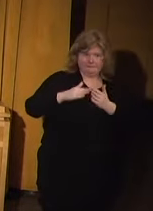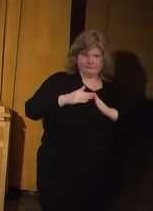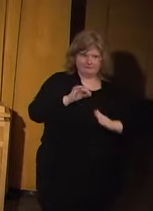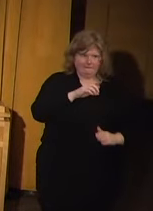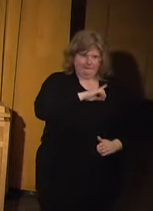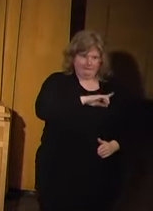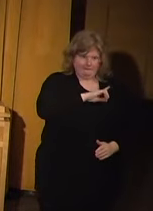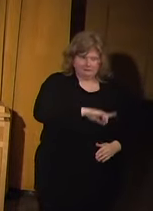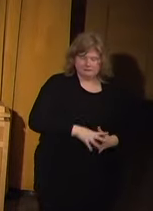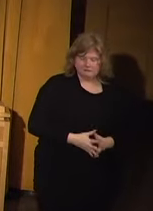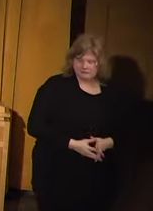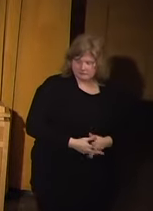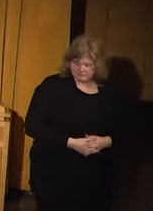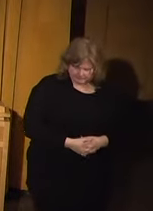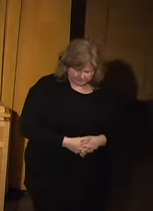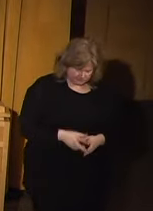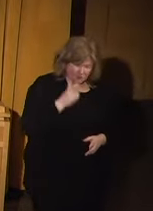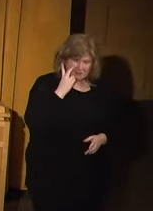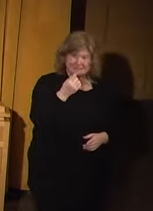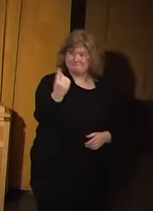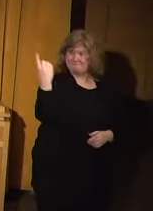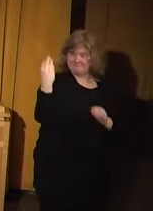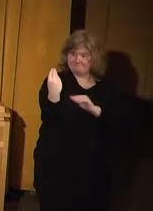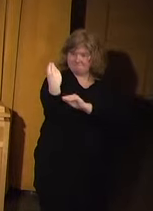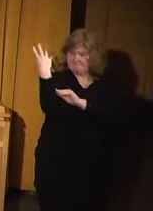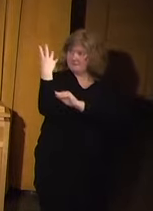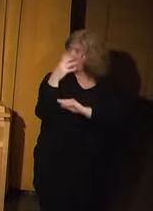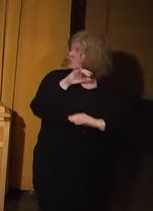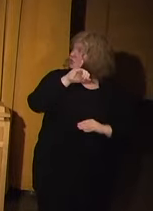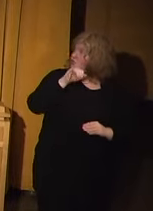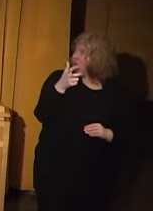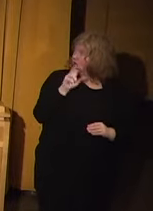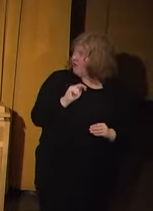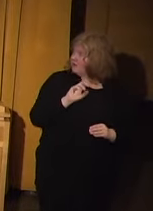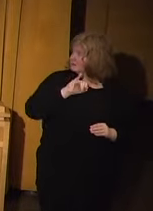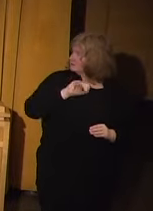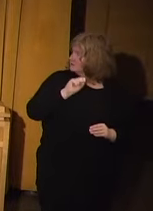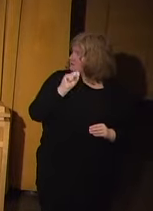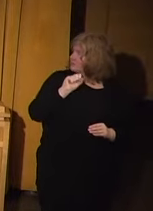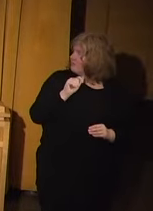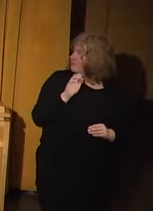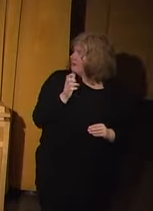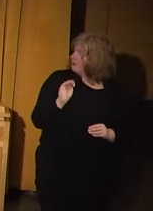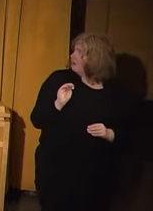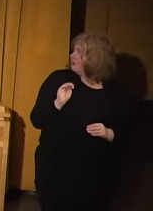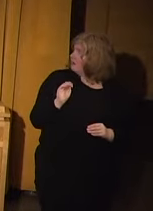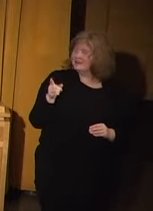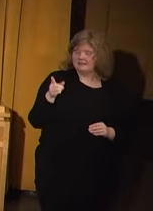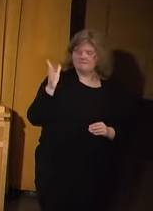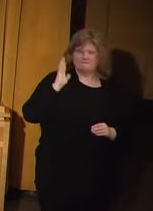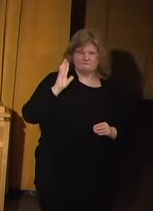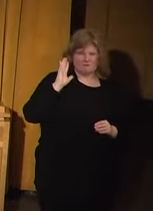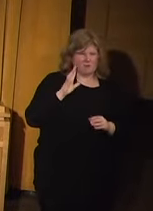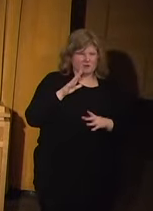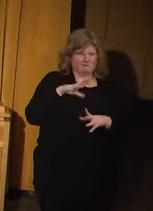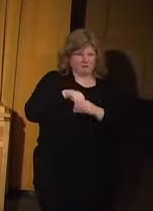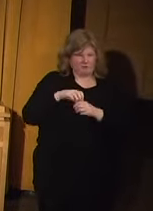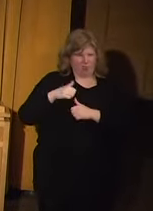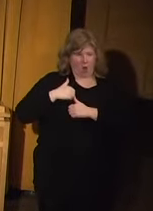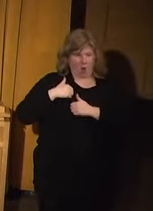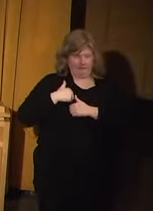Minneapolis. You see on the screen John Salamone. John Salamone is a former lieutenant colonel with the Army in charge of logistics.